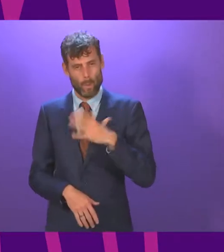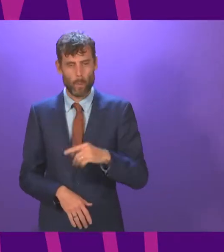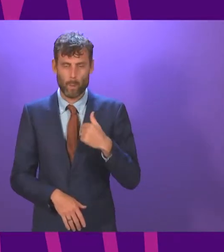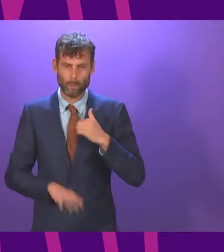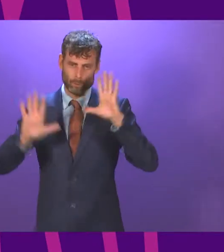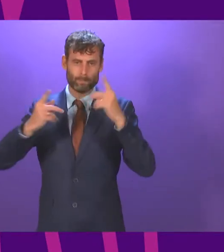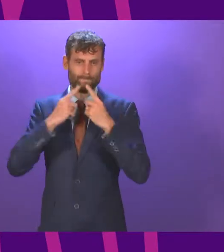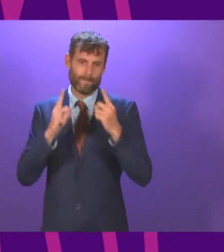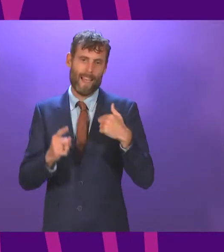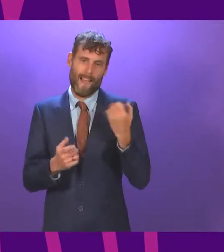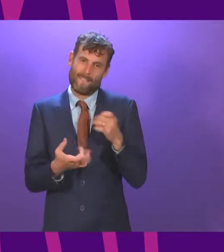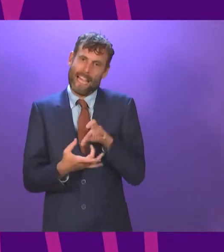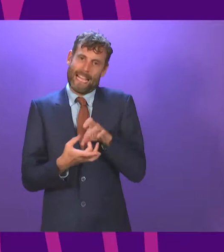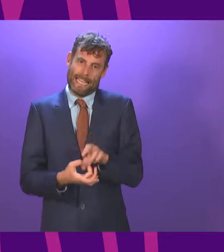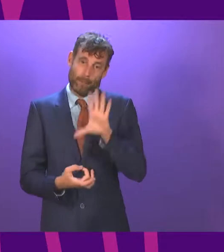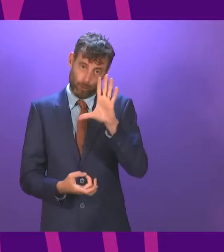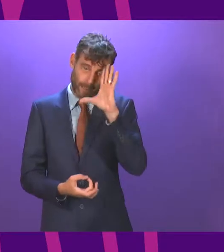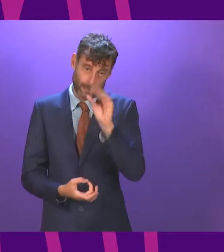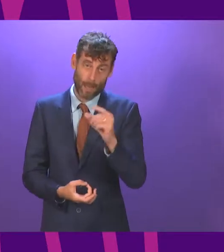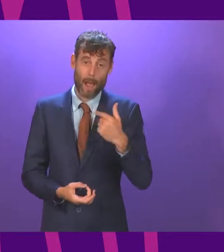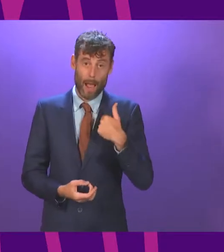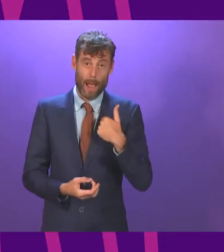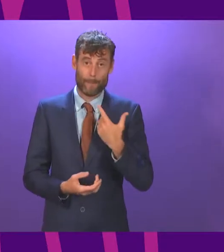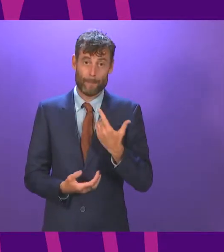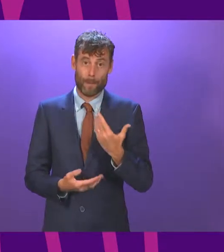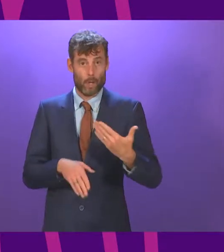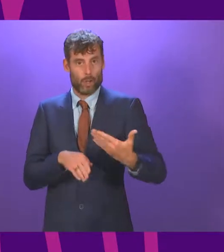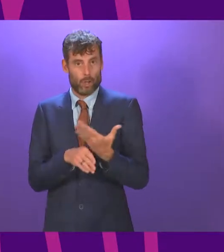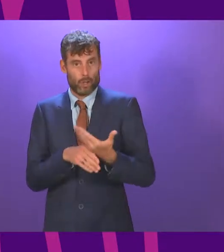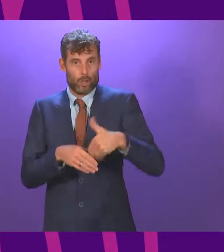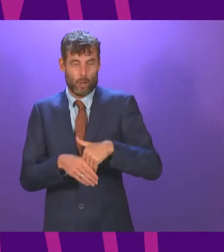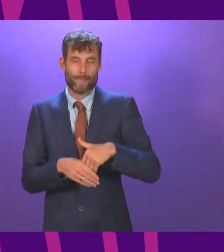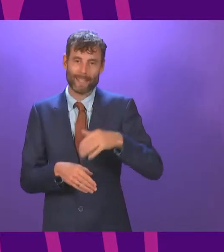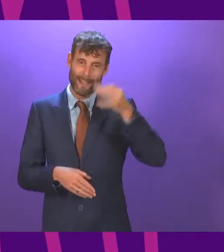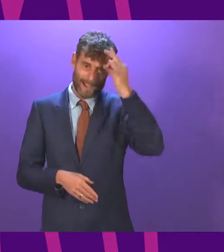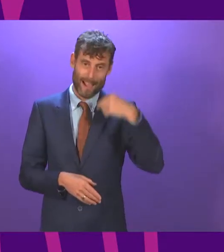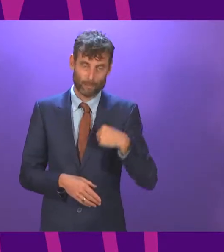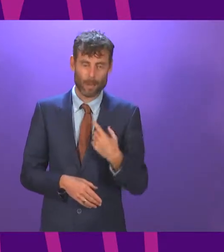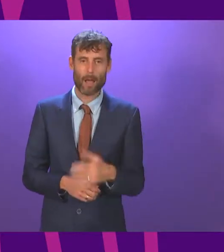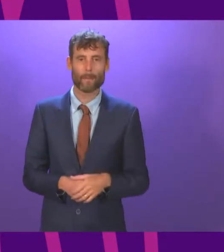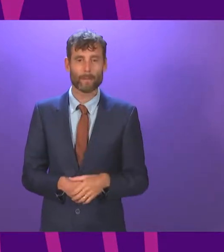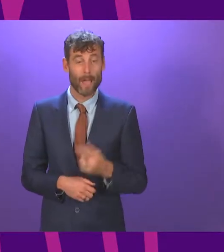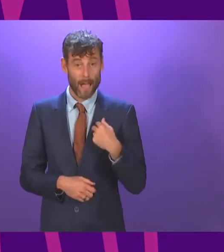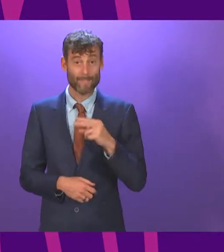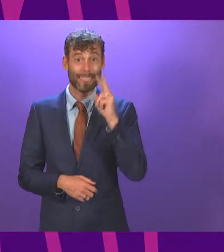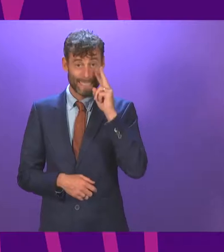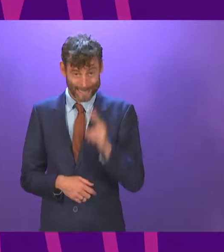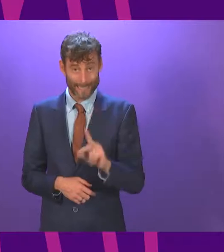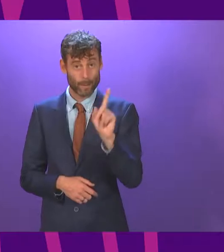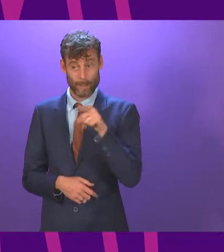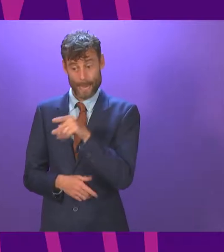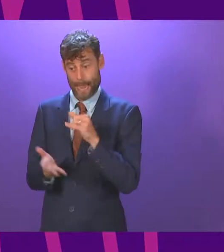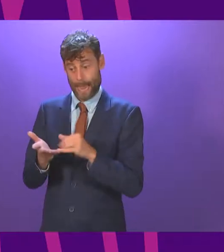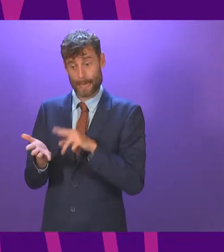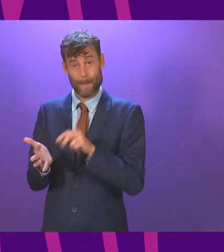declare an interest Deputy Besideing Officer as a serving Councillor. I have seen firsthand how cuts passed down from the SNP